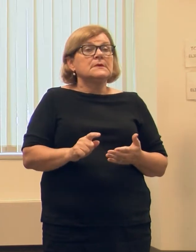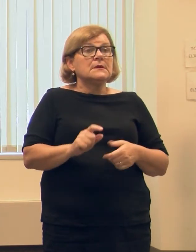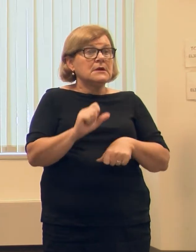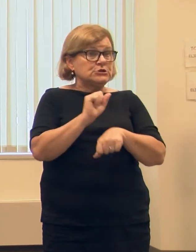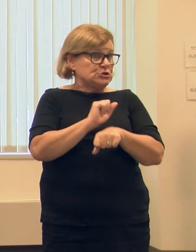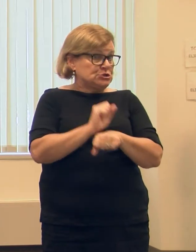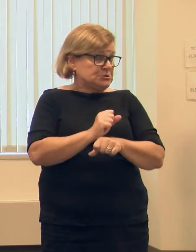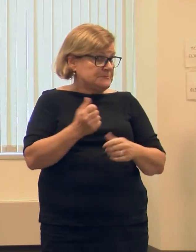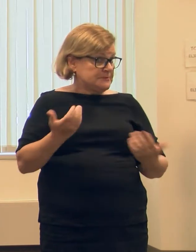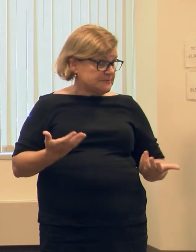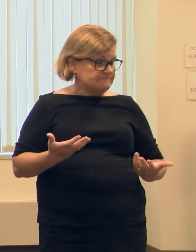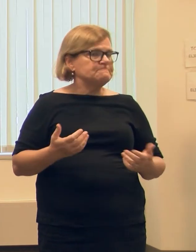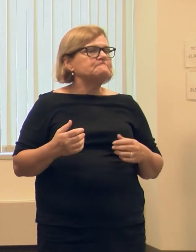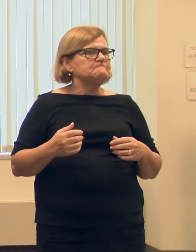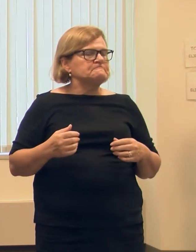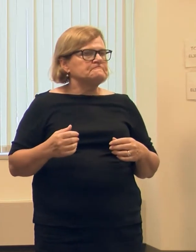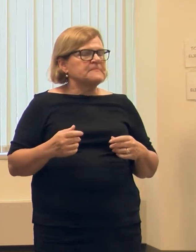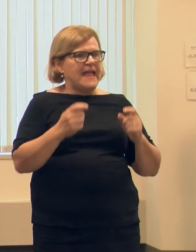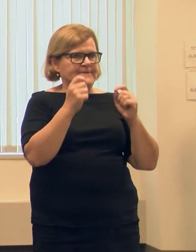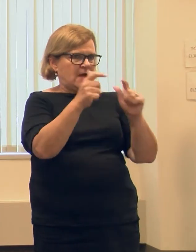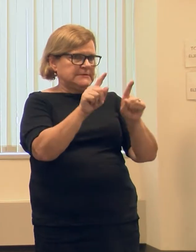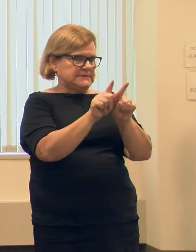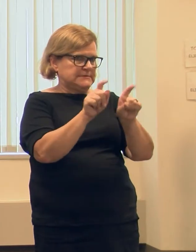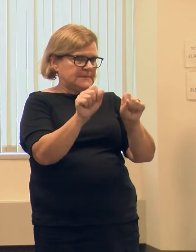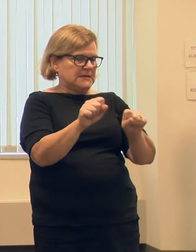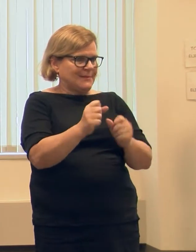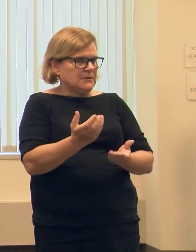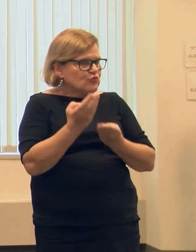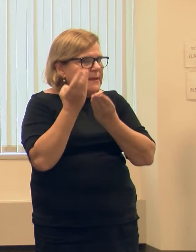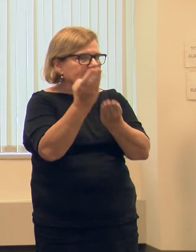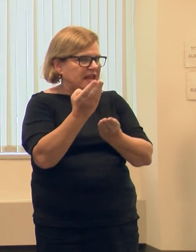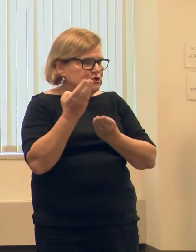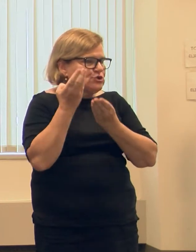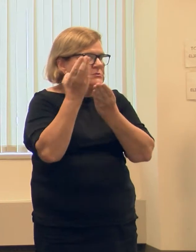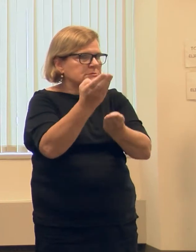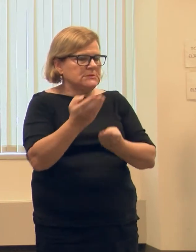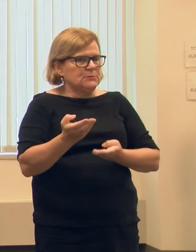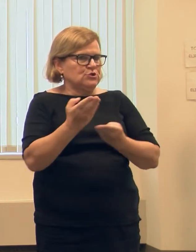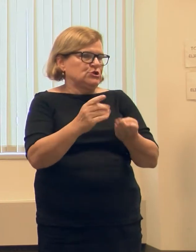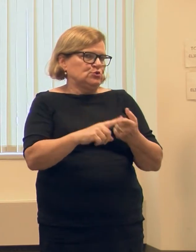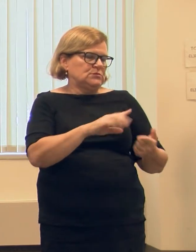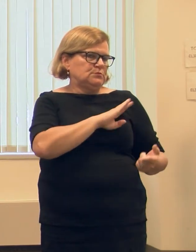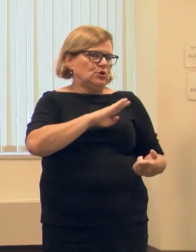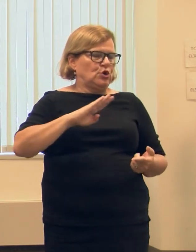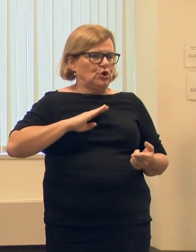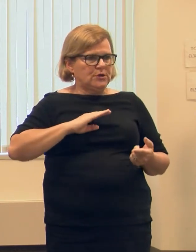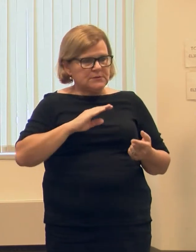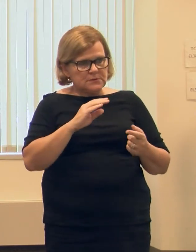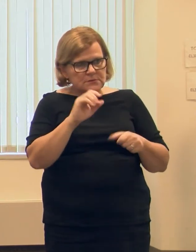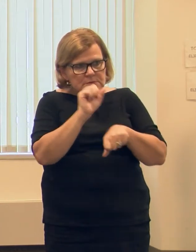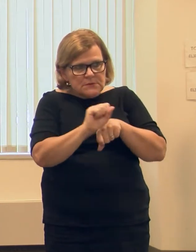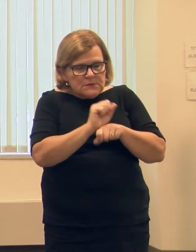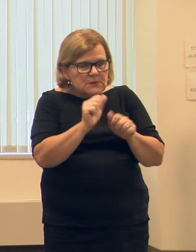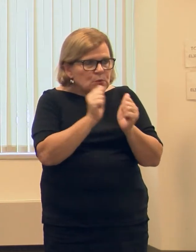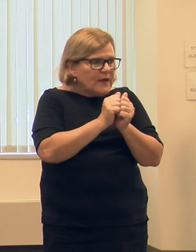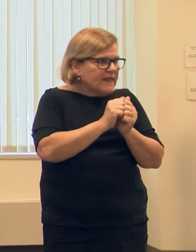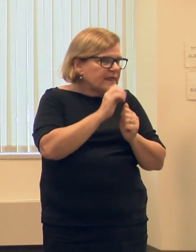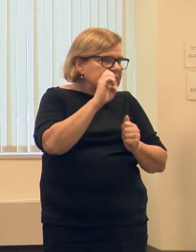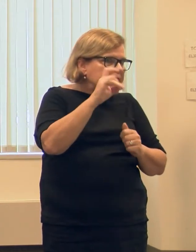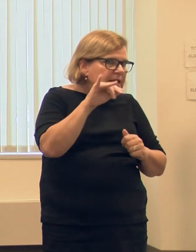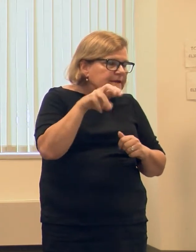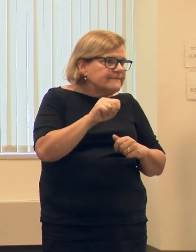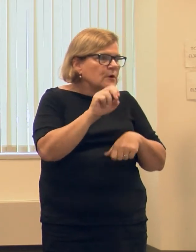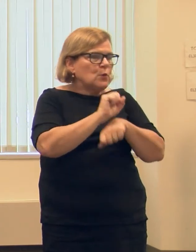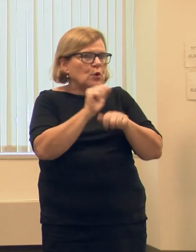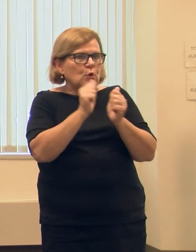was very clear. As quickly as we can make recommendations, we would bring it to the board, work with the executive, work with the